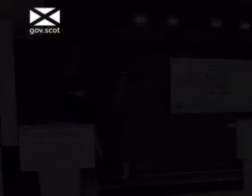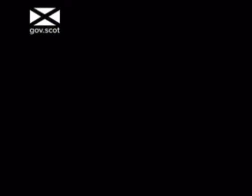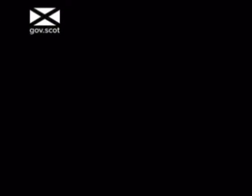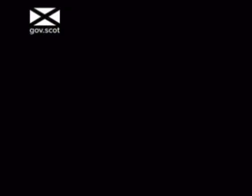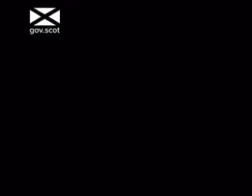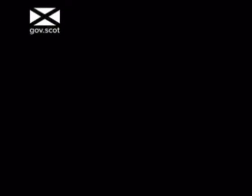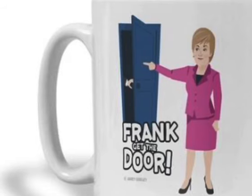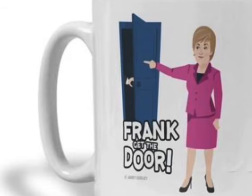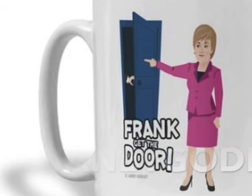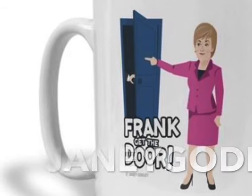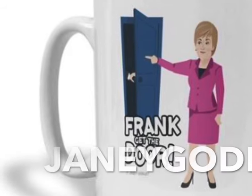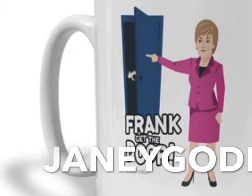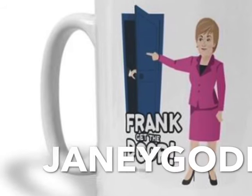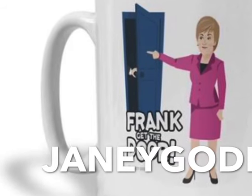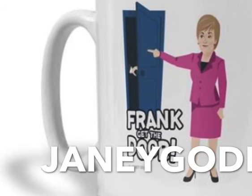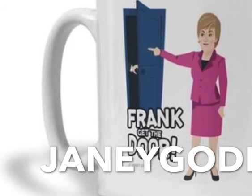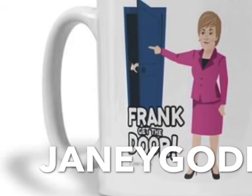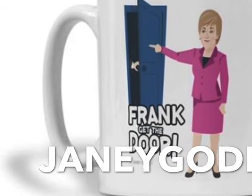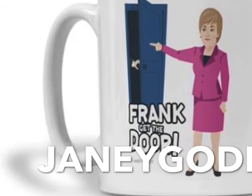with tomato sauce.